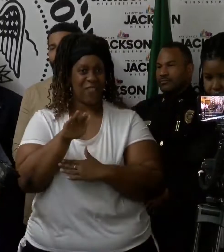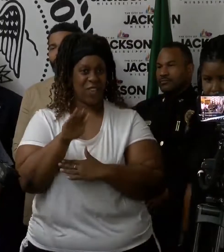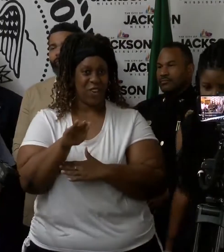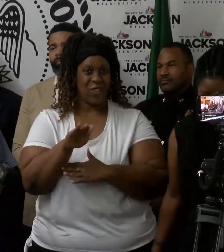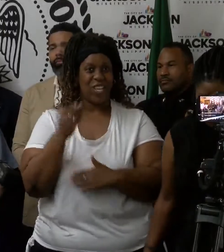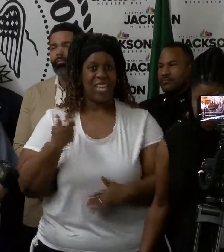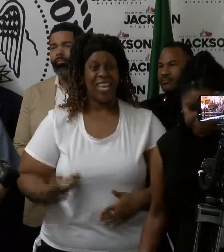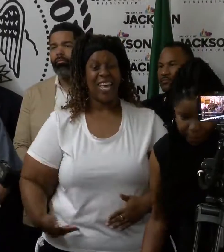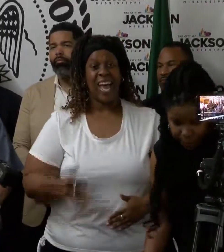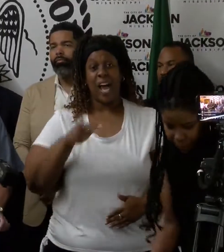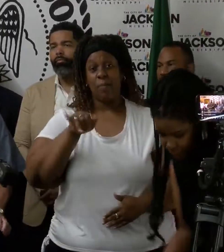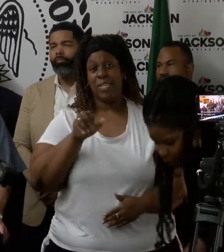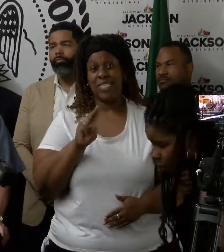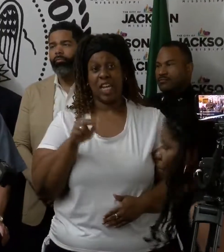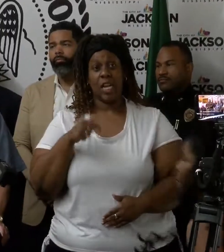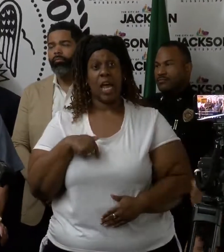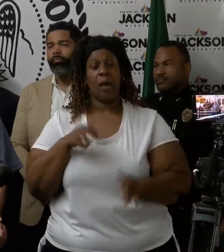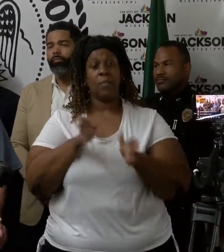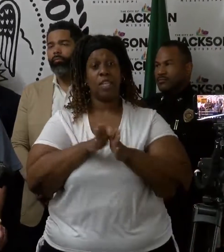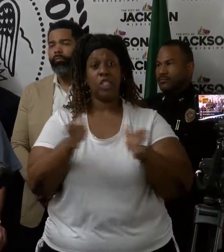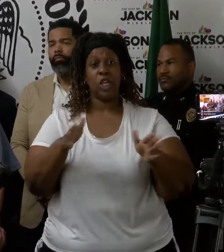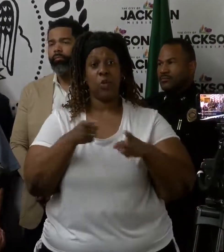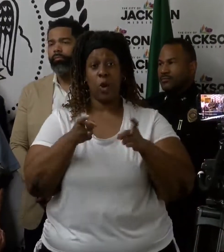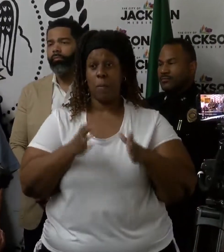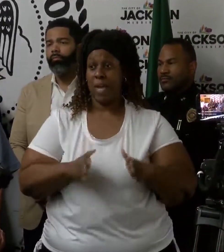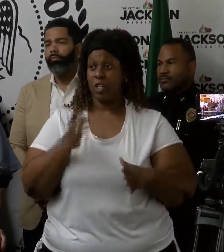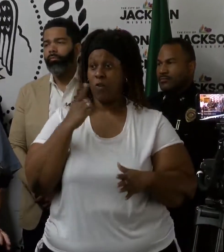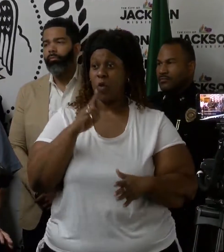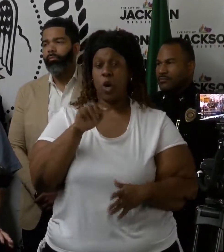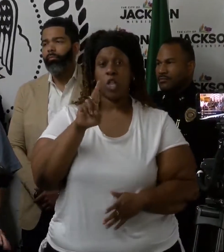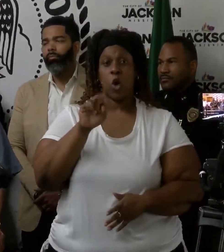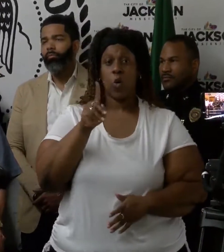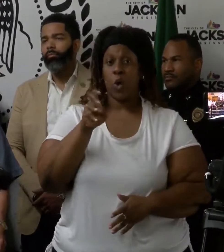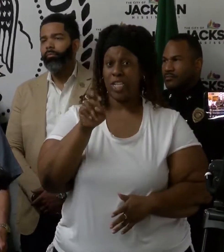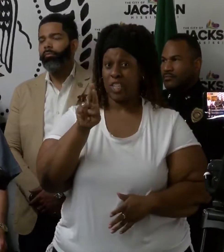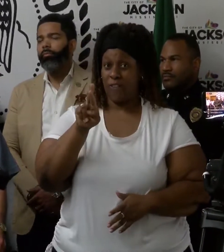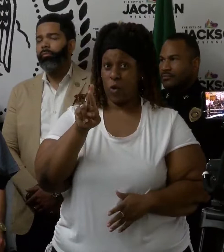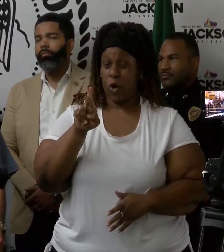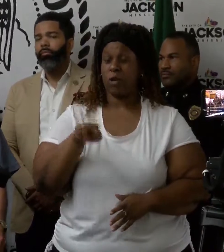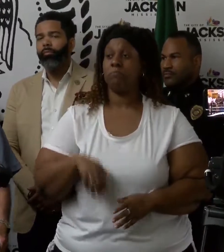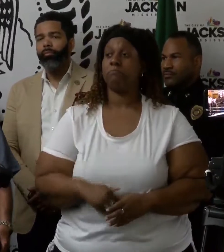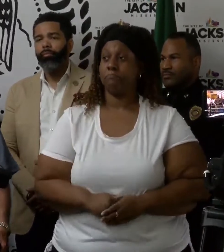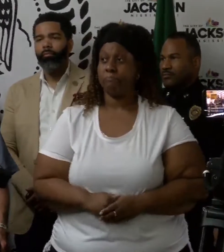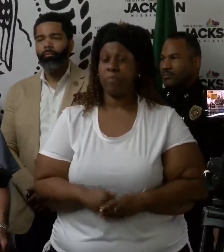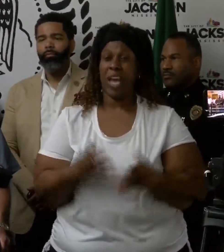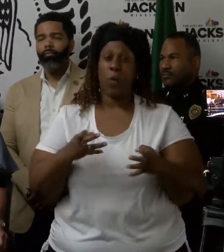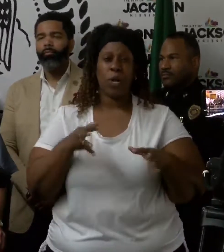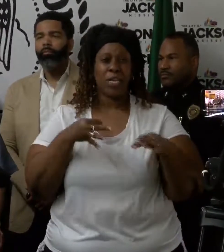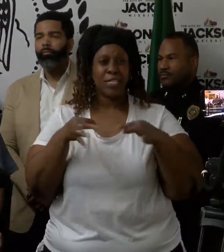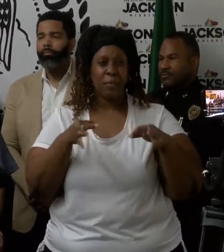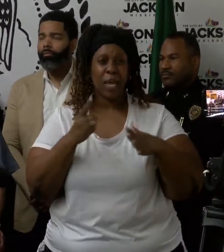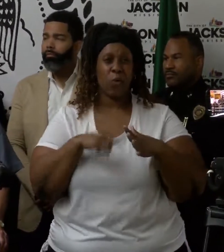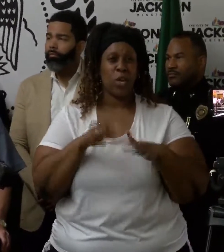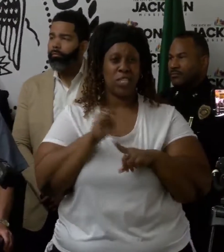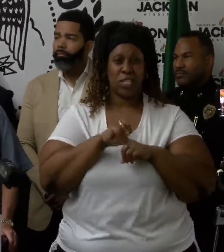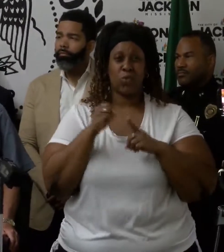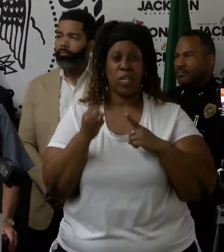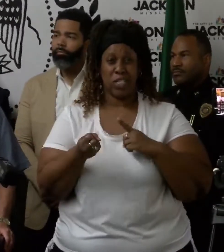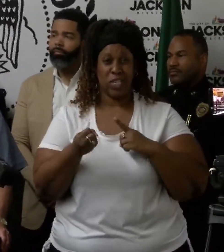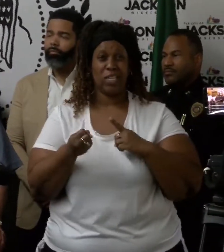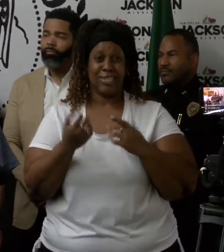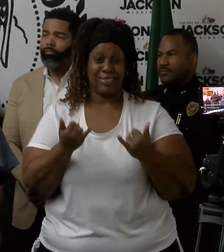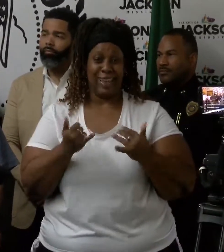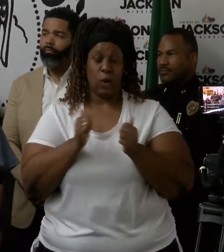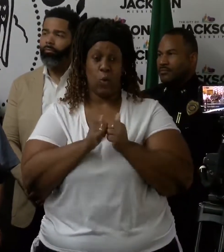I'm John Siglin, I'm the general manager of the reservoir. Let me tell you where it stands and what the situation is with the